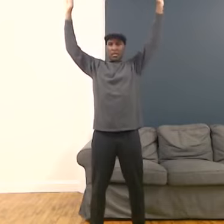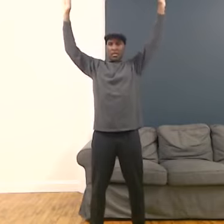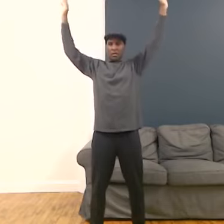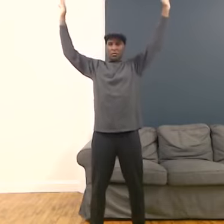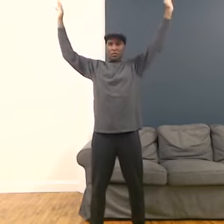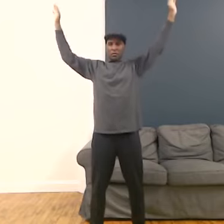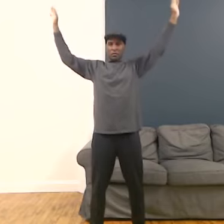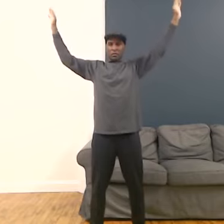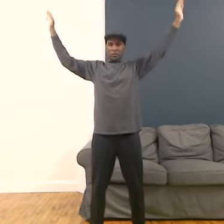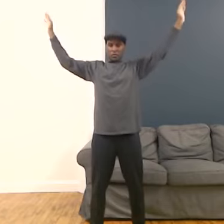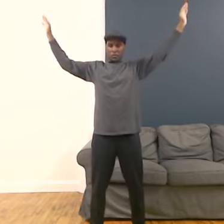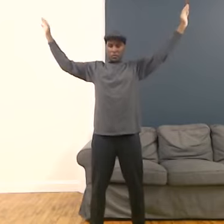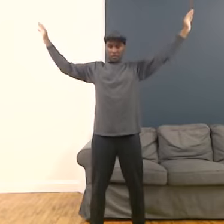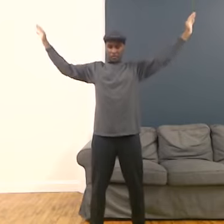Now we're going to reverse the movement.